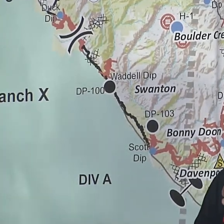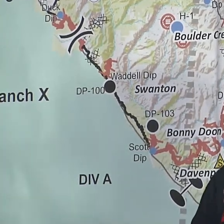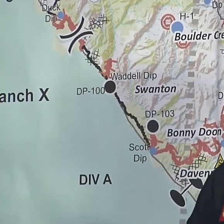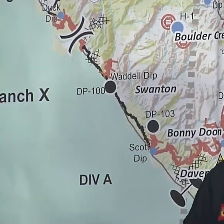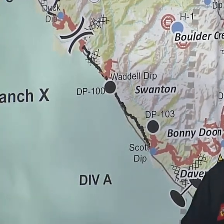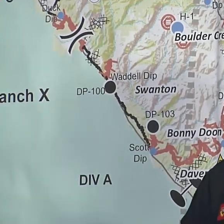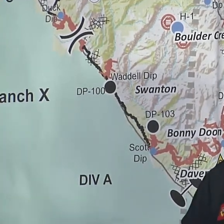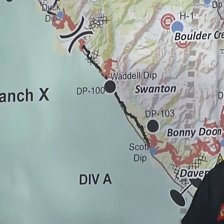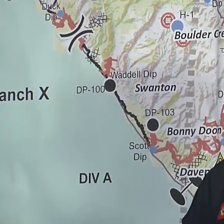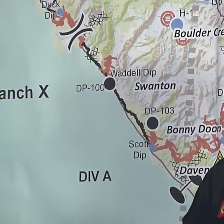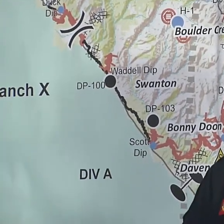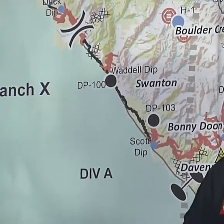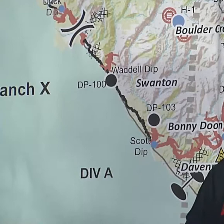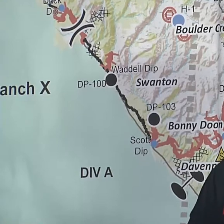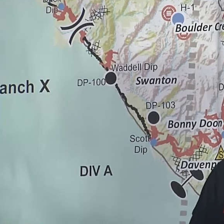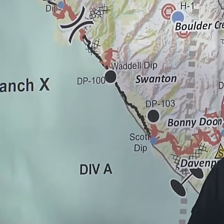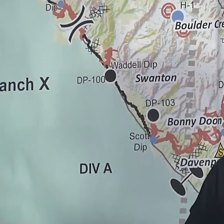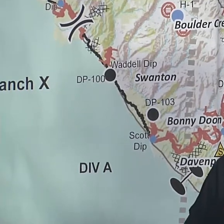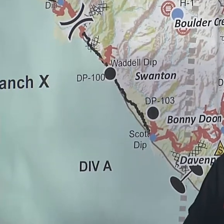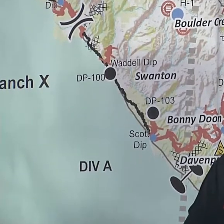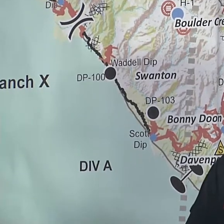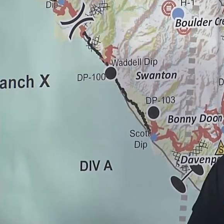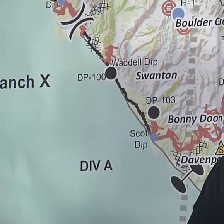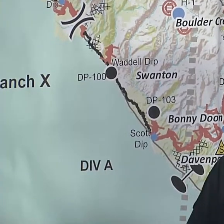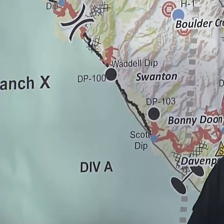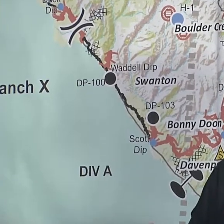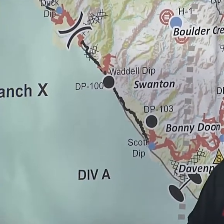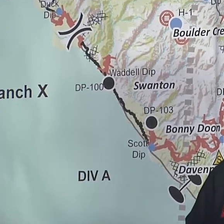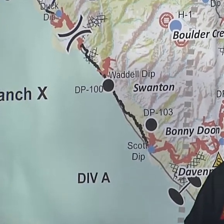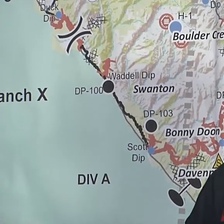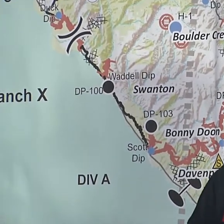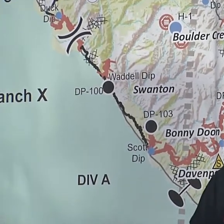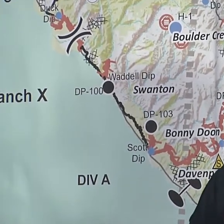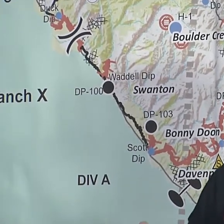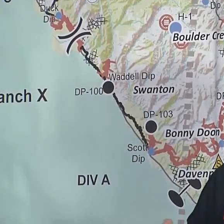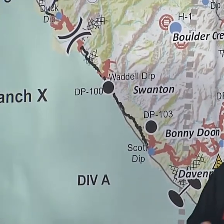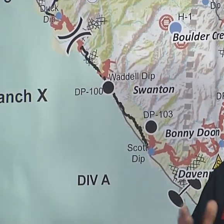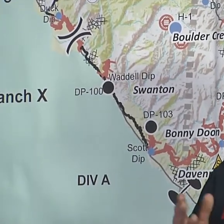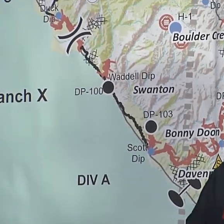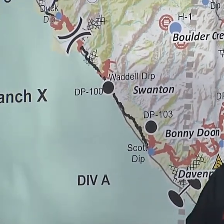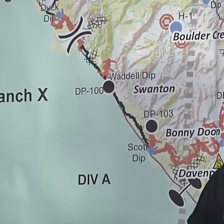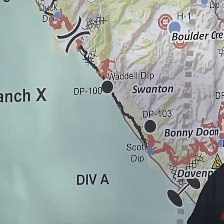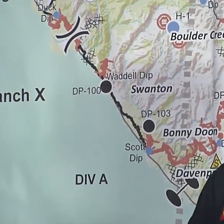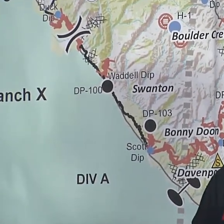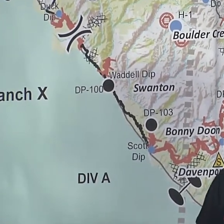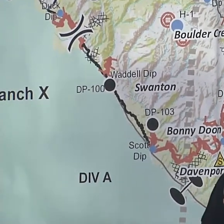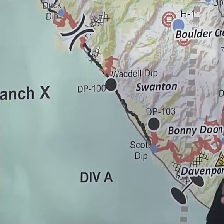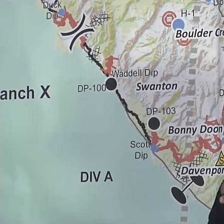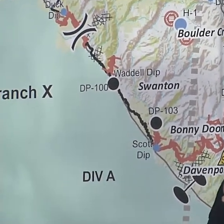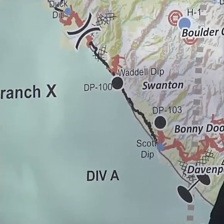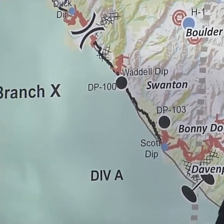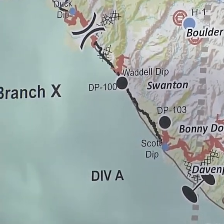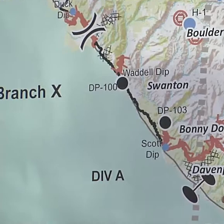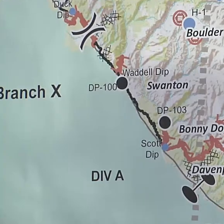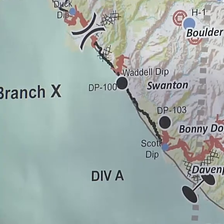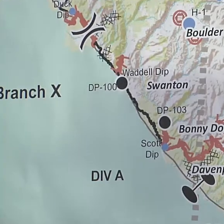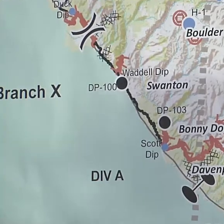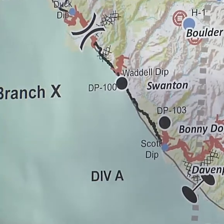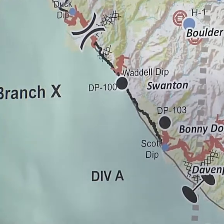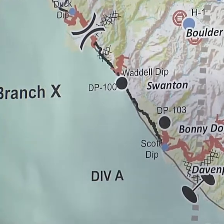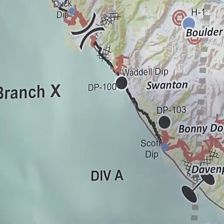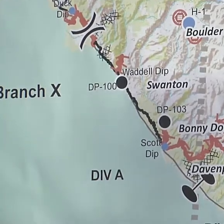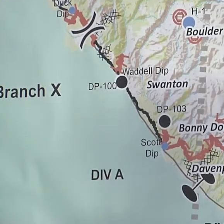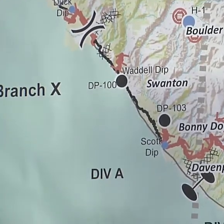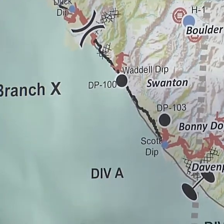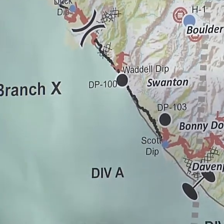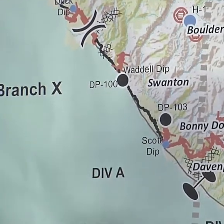agencies. They're working diligently, putting in the line, again, very difficult terrain, and working among a number of structures. We're going to